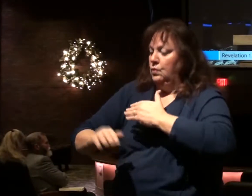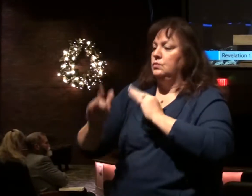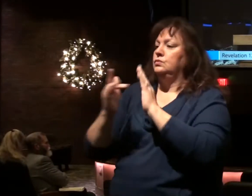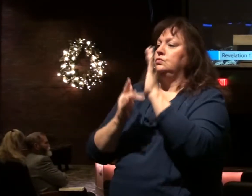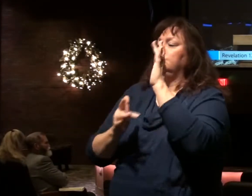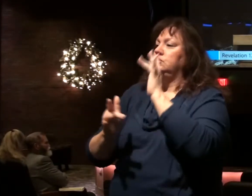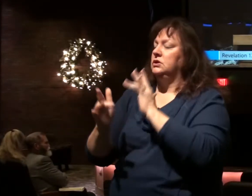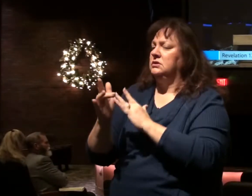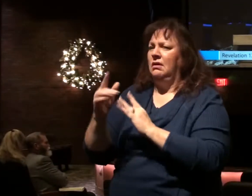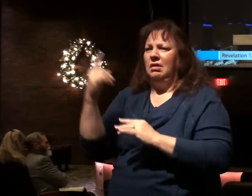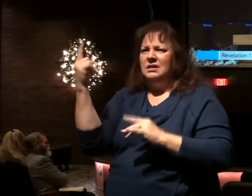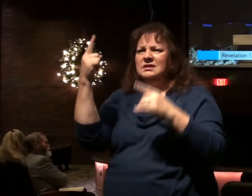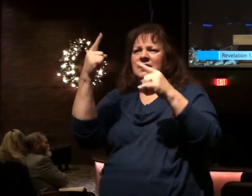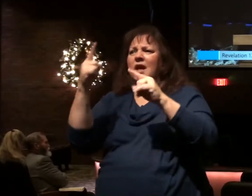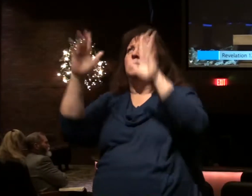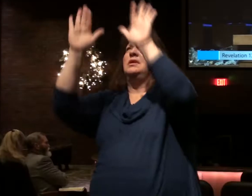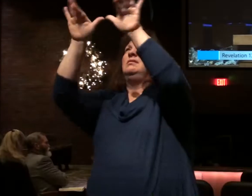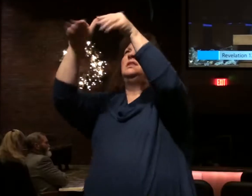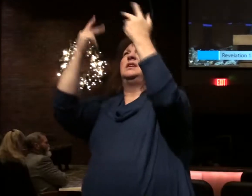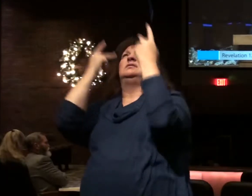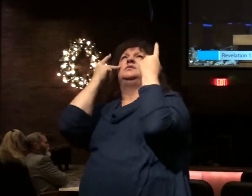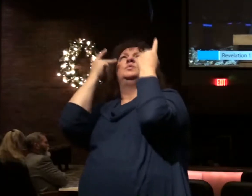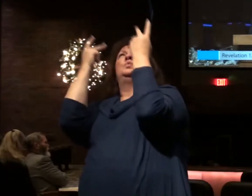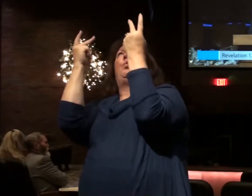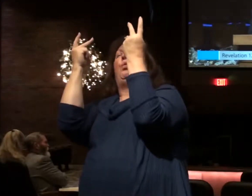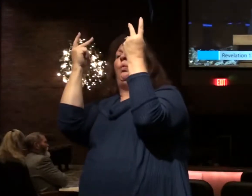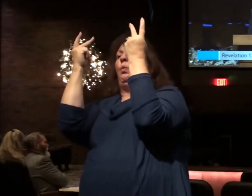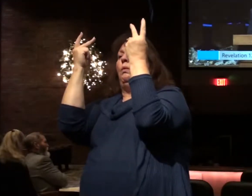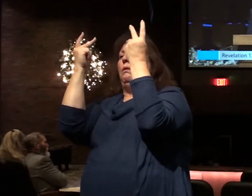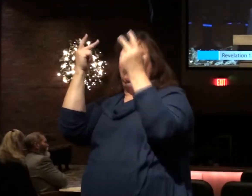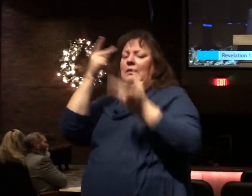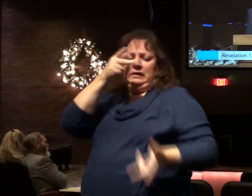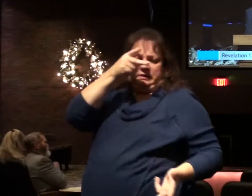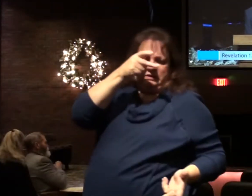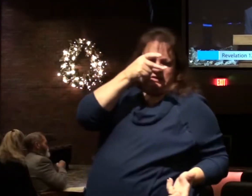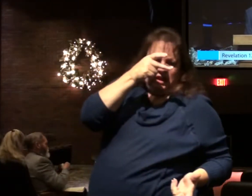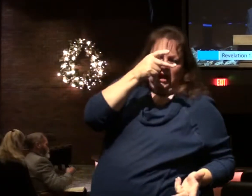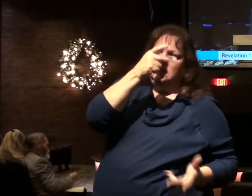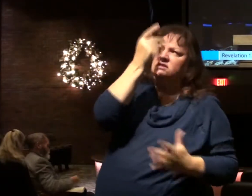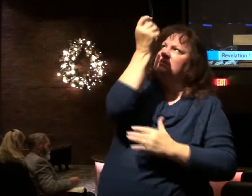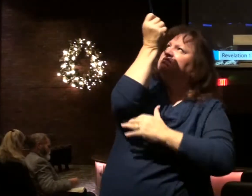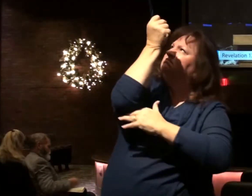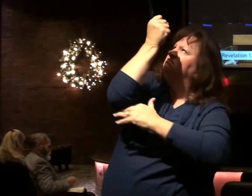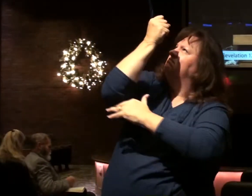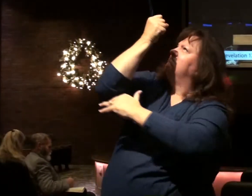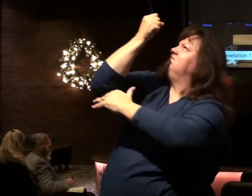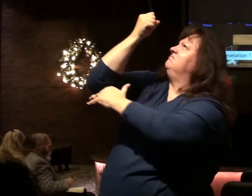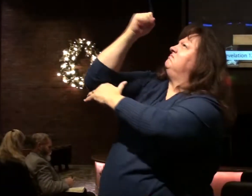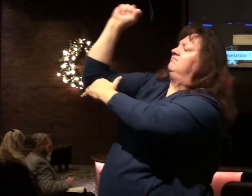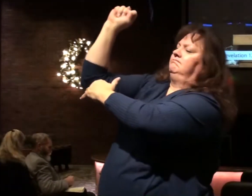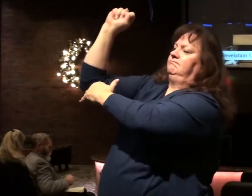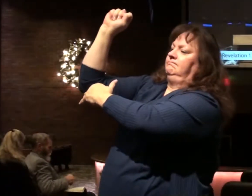something going on in heaven. The devil in rebellion against God.